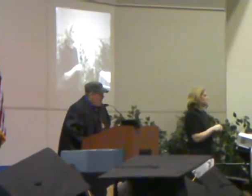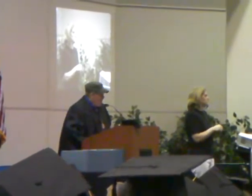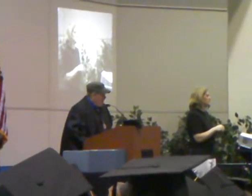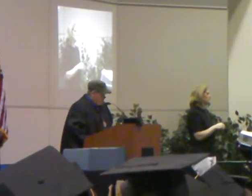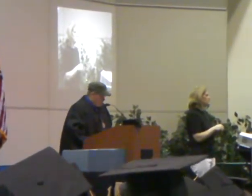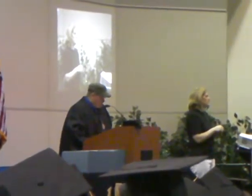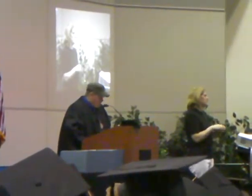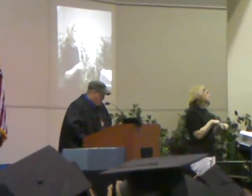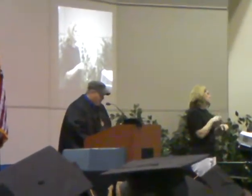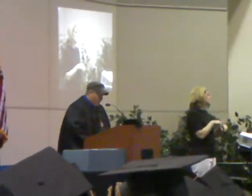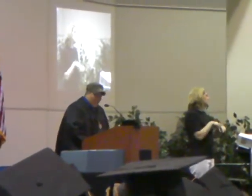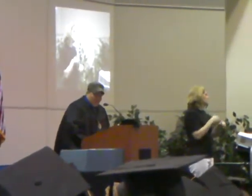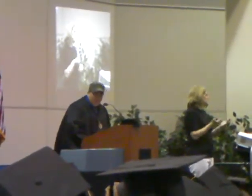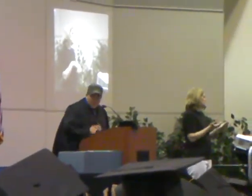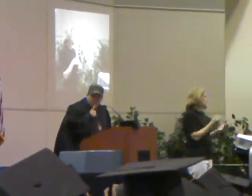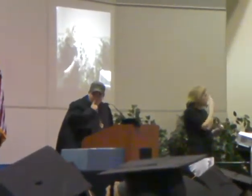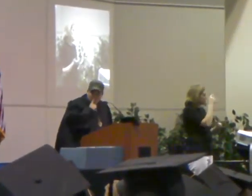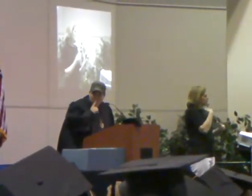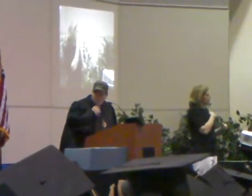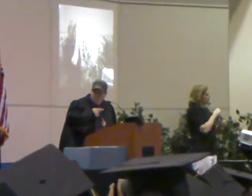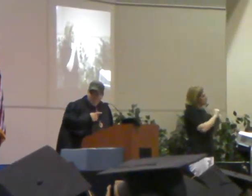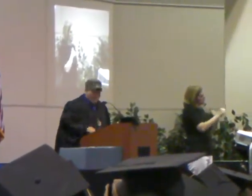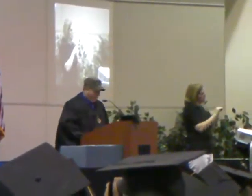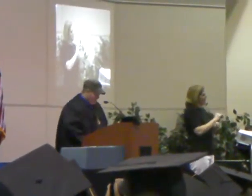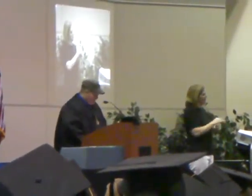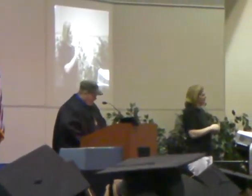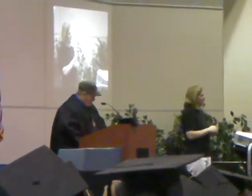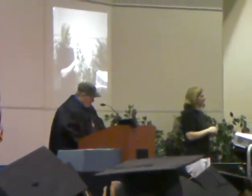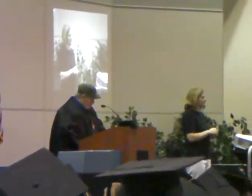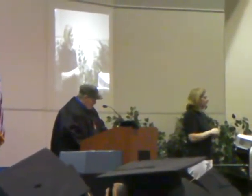here for us beyond that, too. know. Shh. Don't tell them.